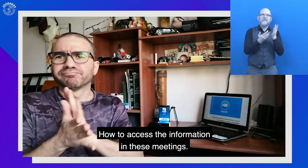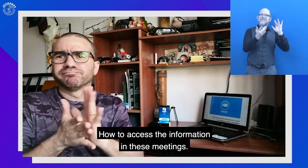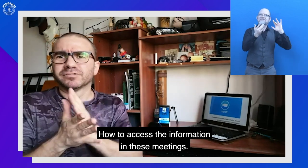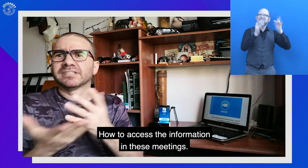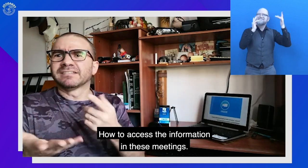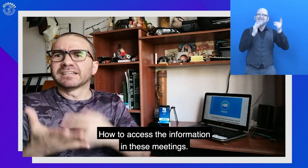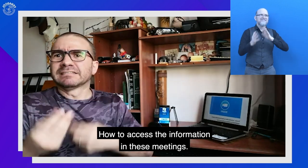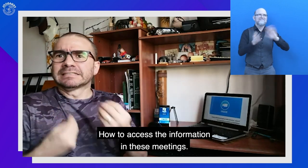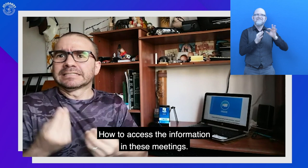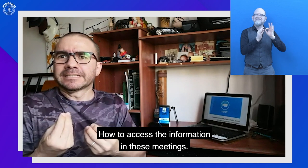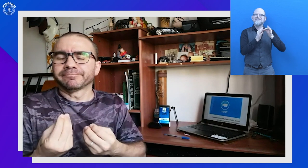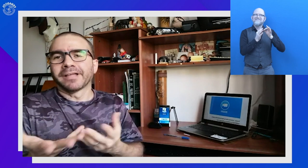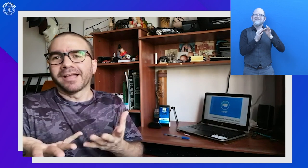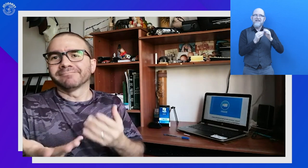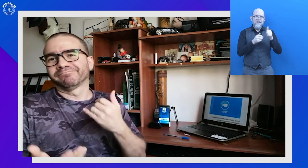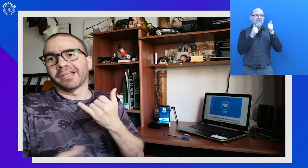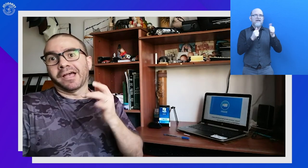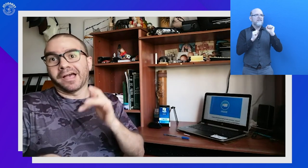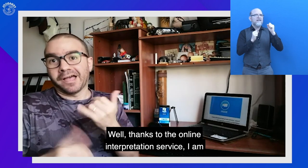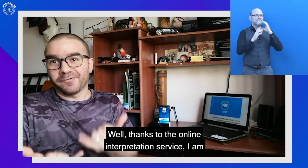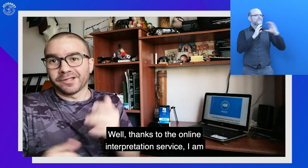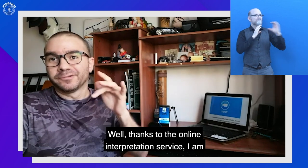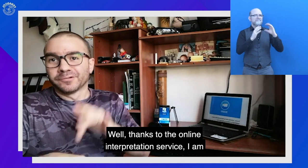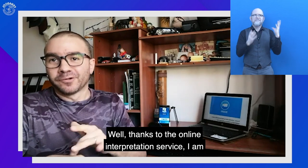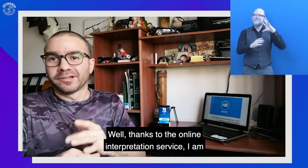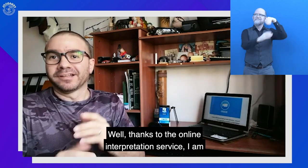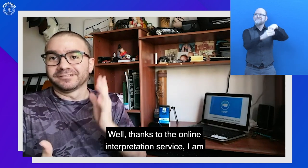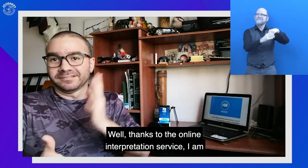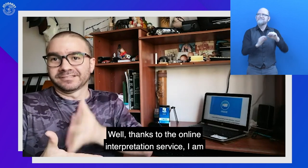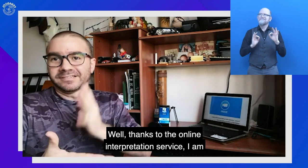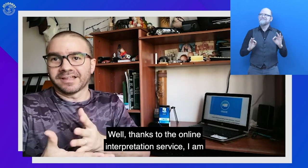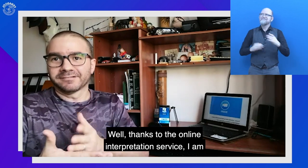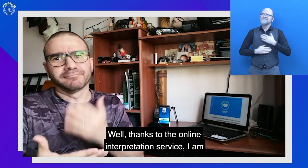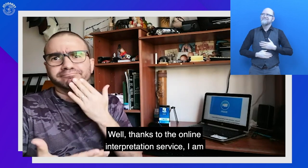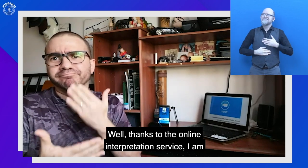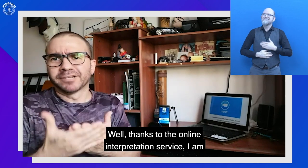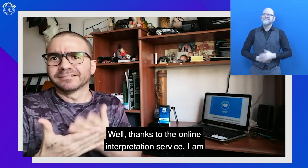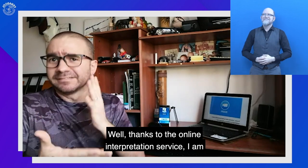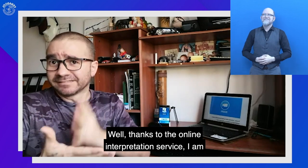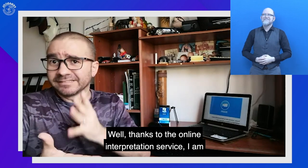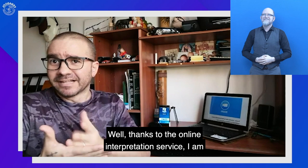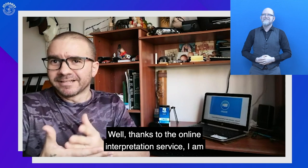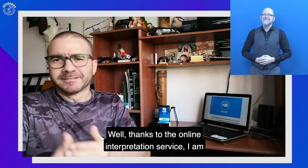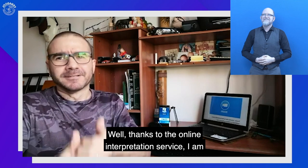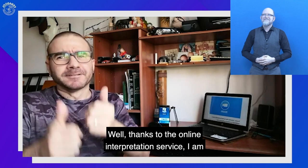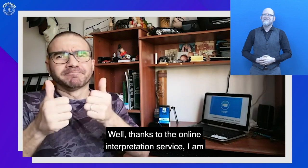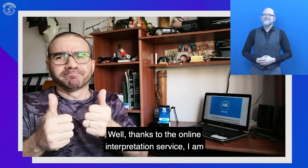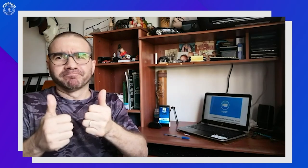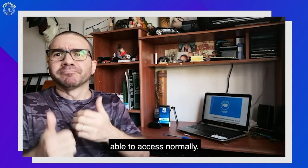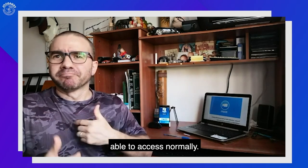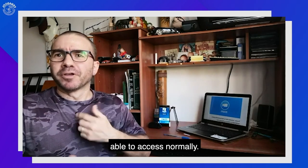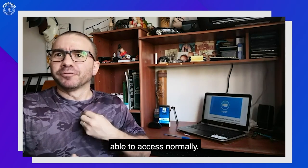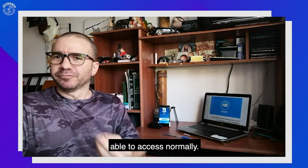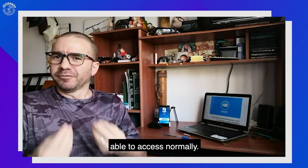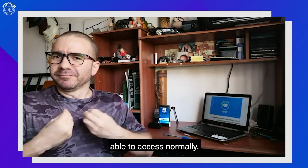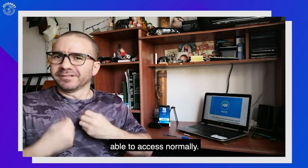information in these meetings. Well, thanks to the online interpretation service, I am